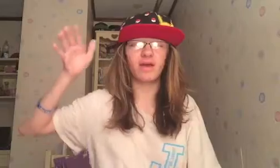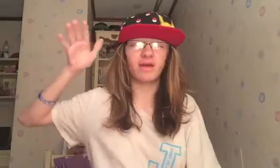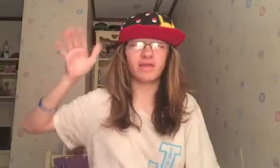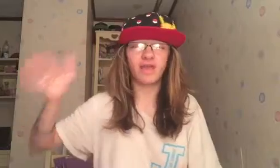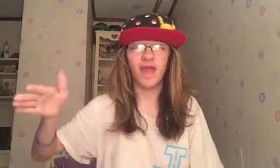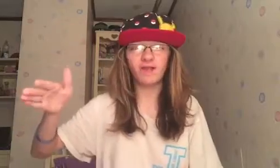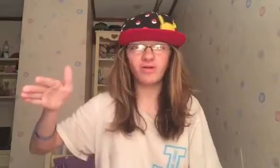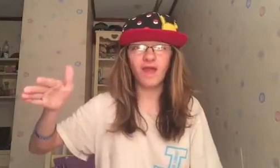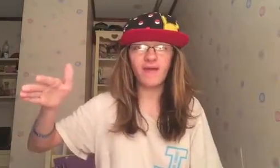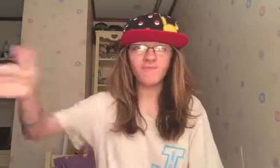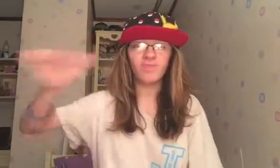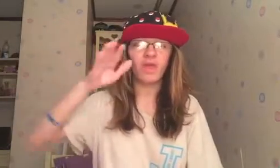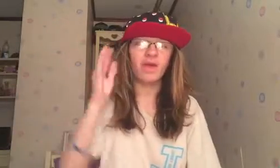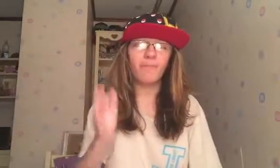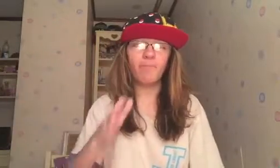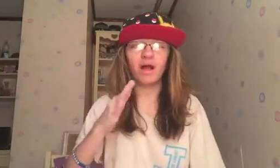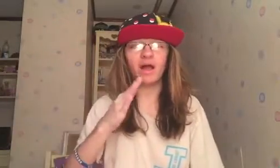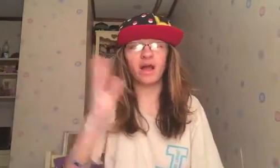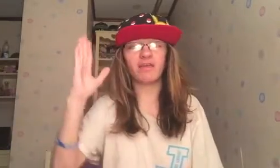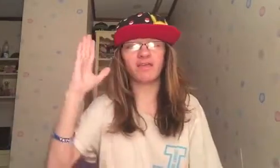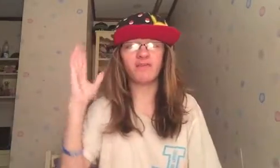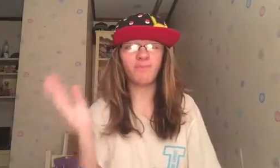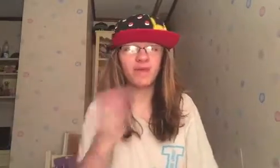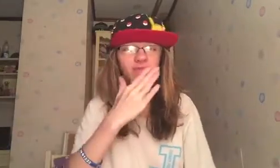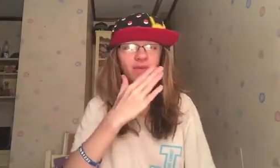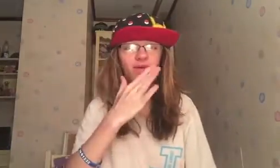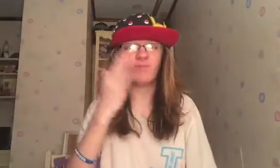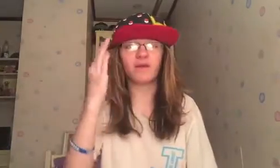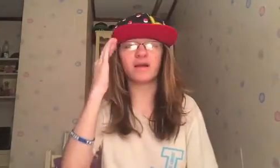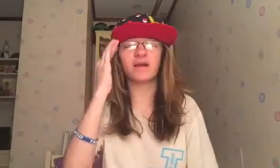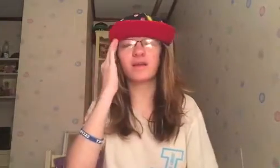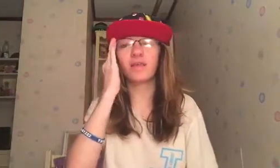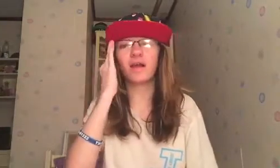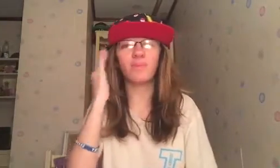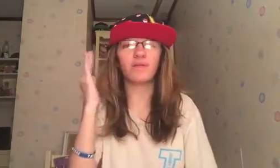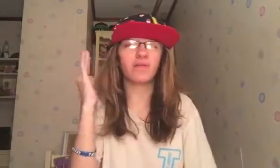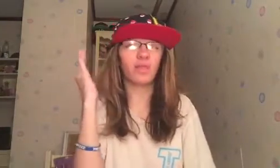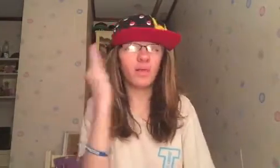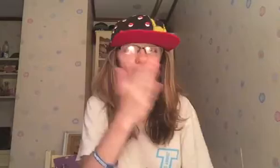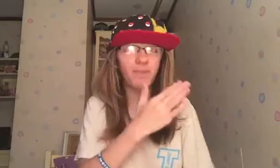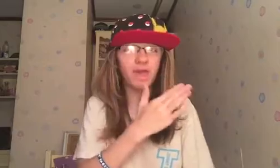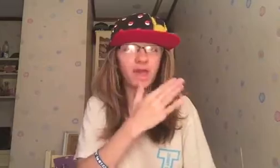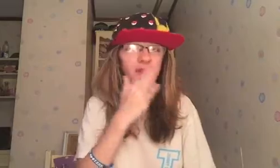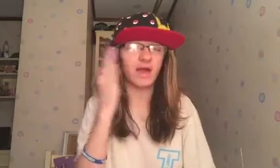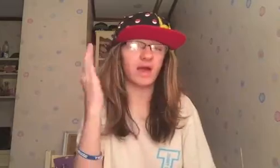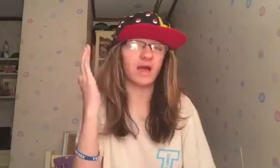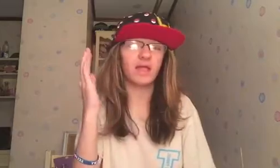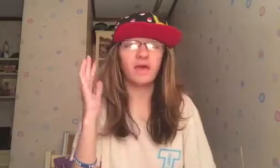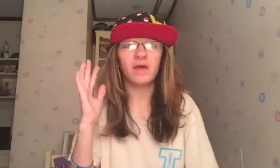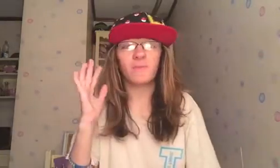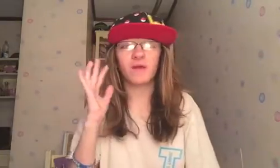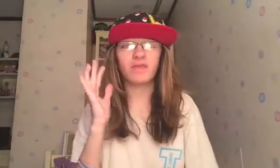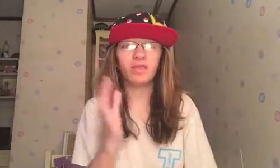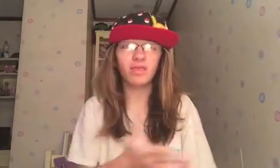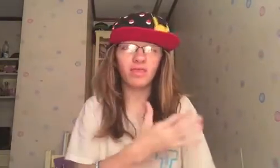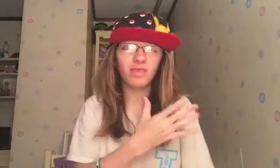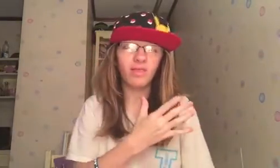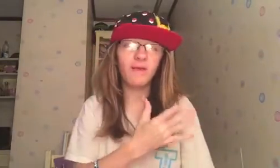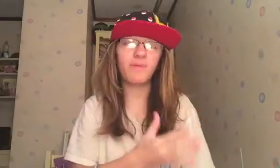Saturday. But, I spaced it out because I've been sleeping and my sleeping